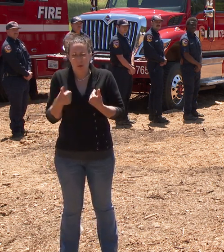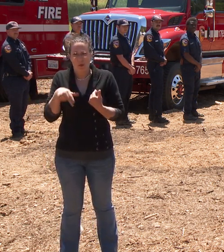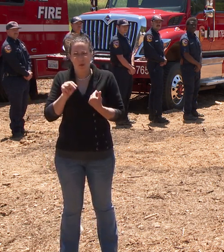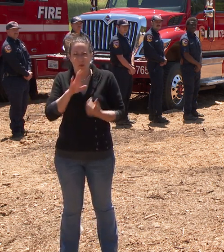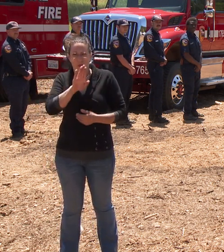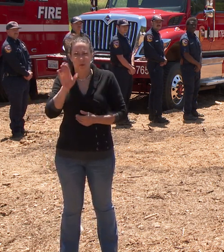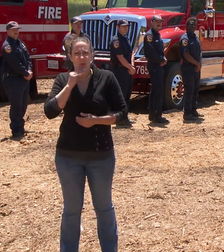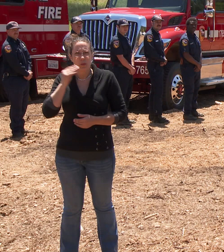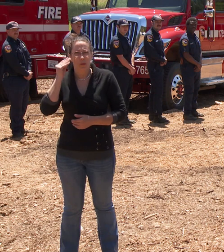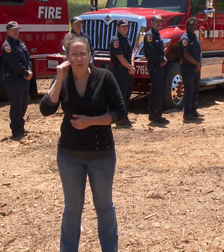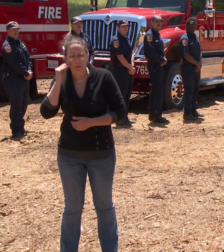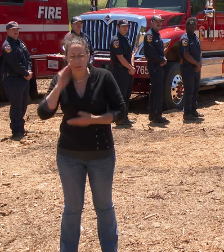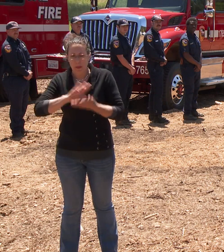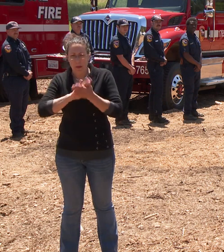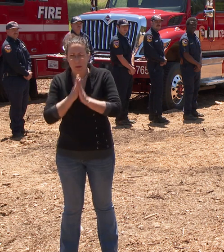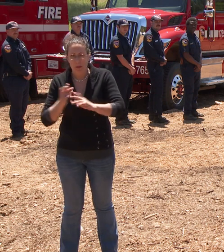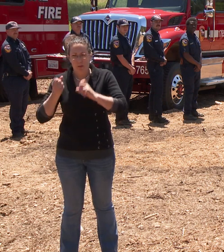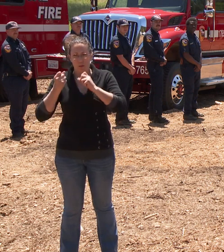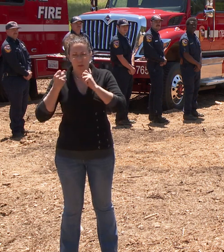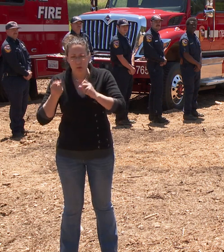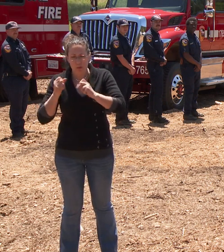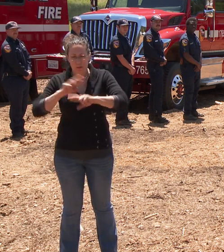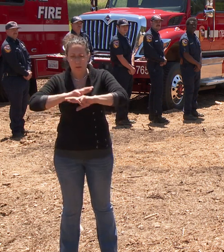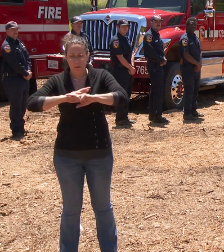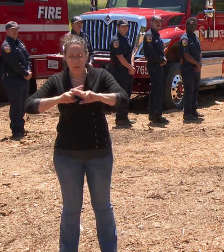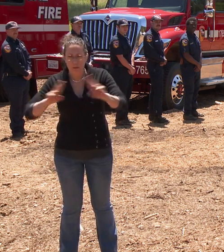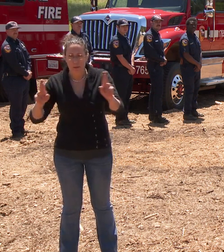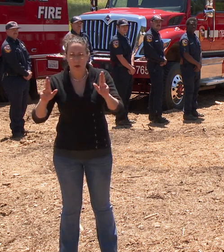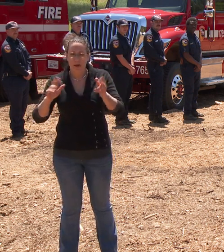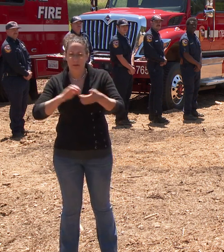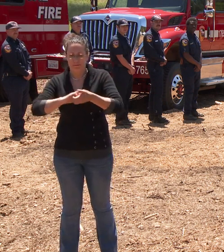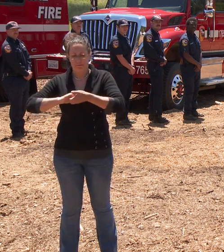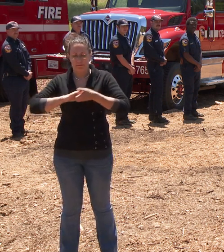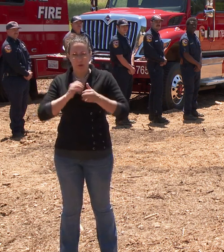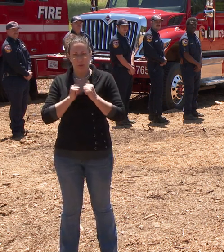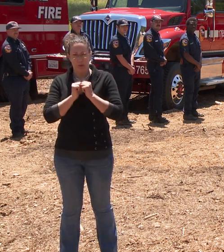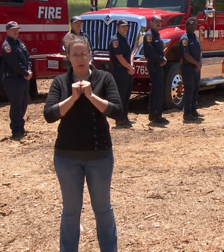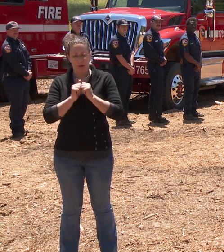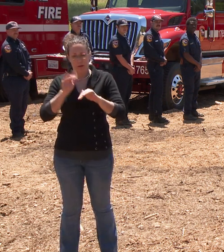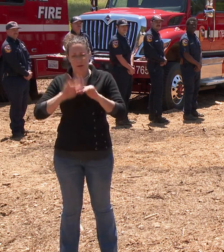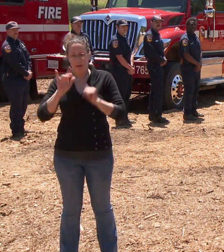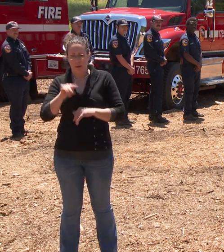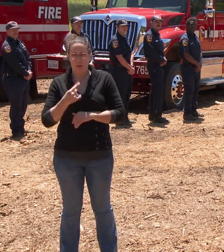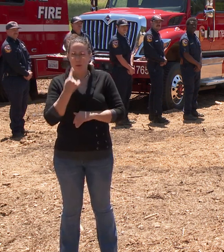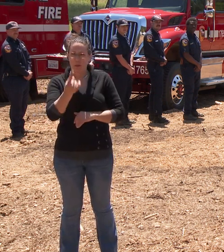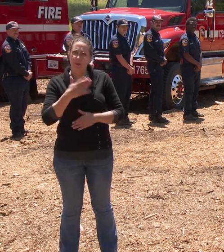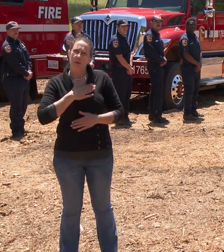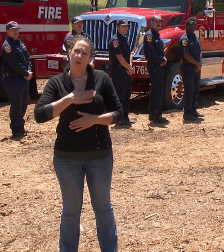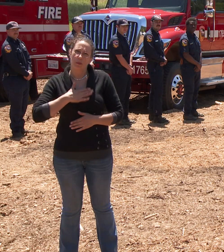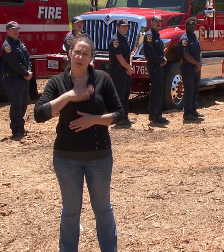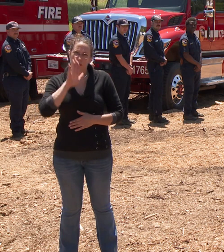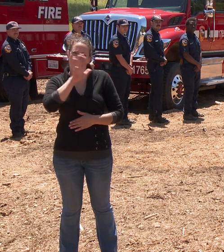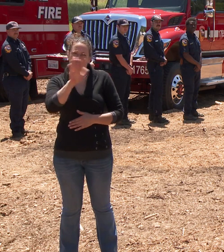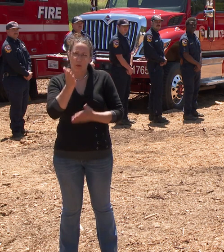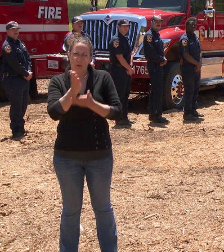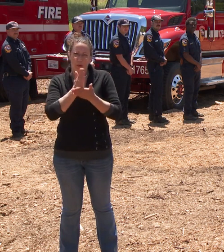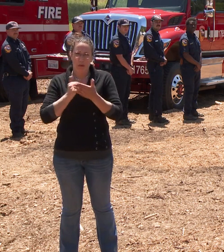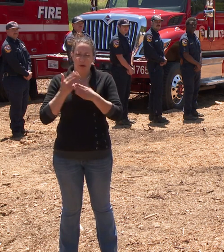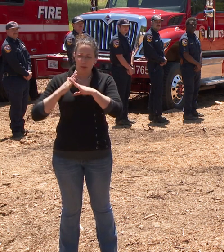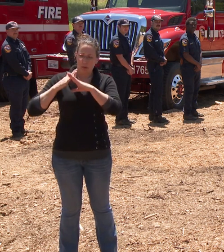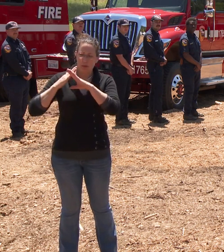stronger and better prepared together than any of us can be on our own so please do your part to both prevent